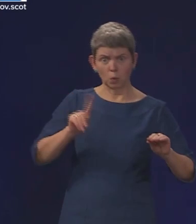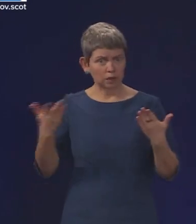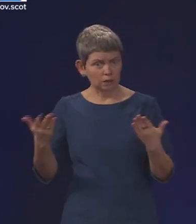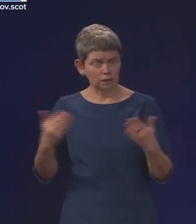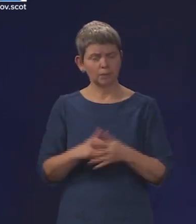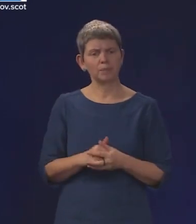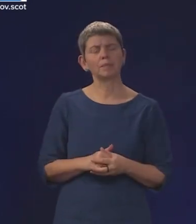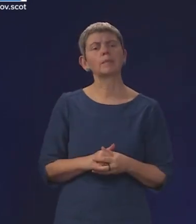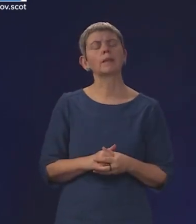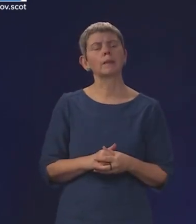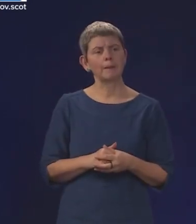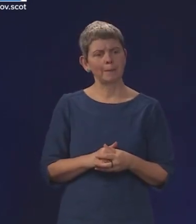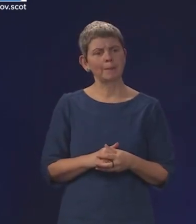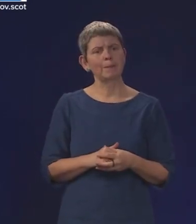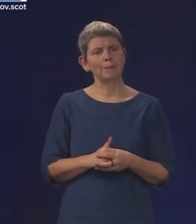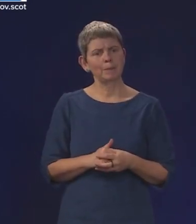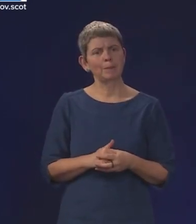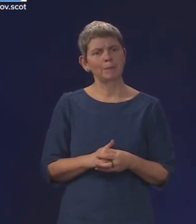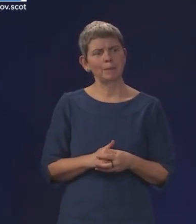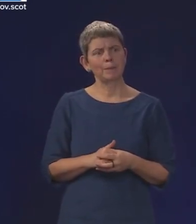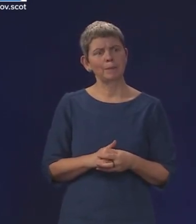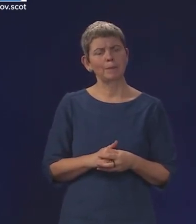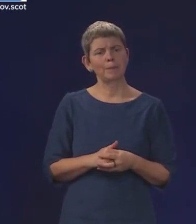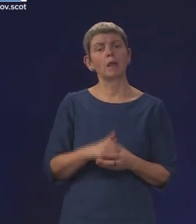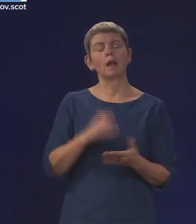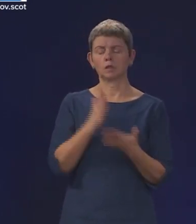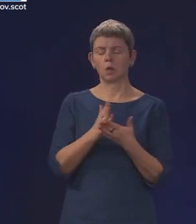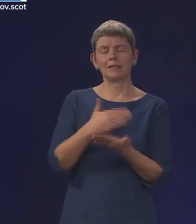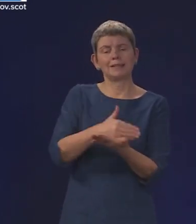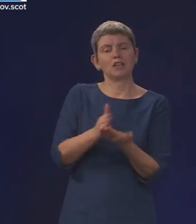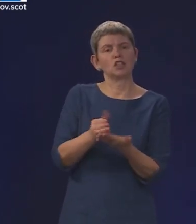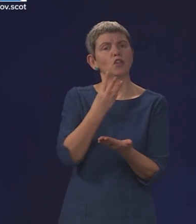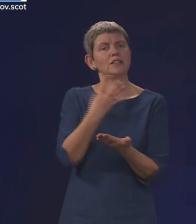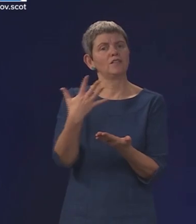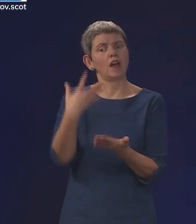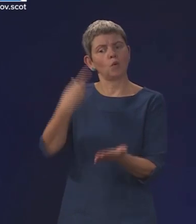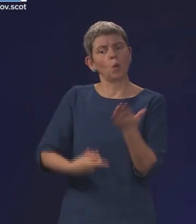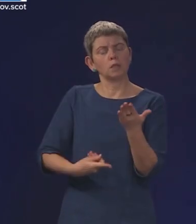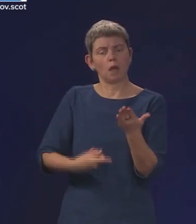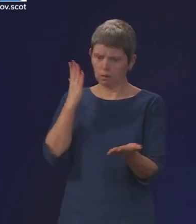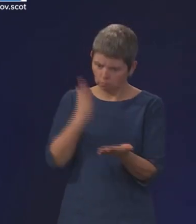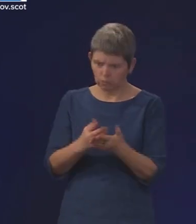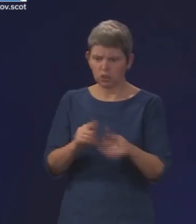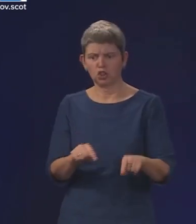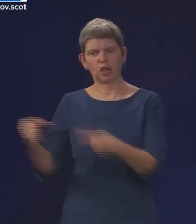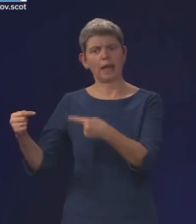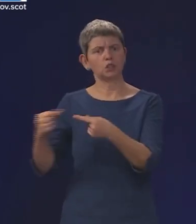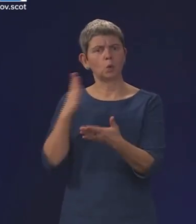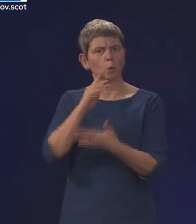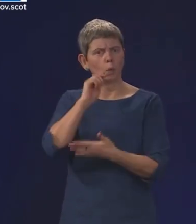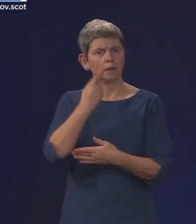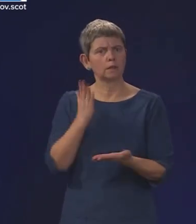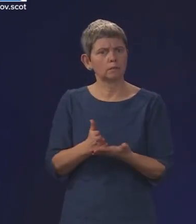to a previous question. Our position hasn't changed on challenging the Section 35 order, and we'll set out the